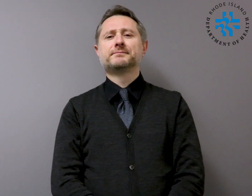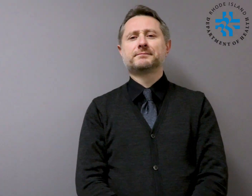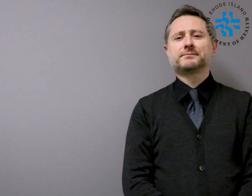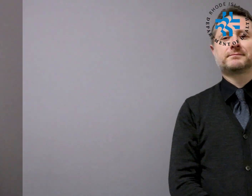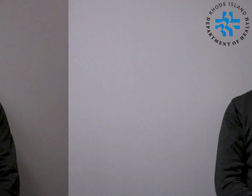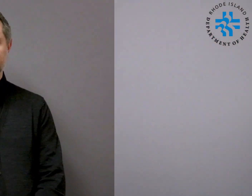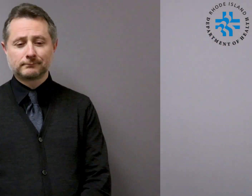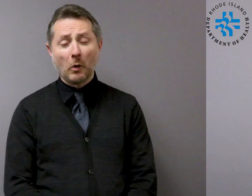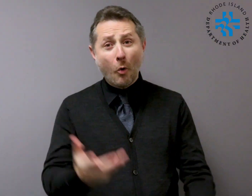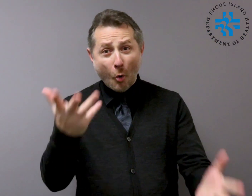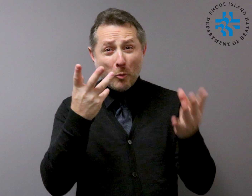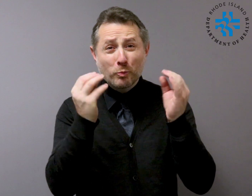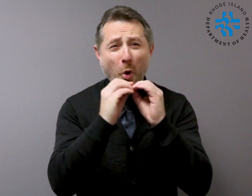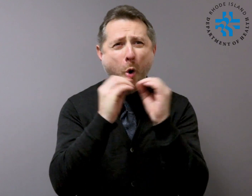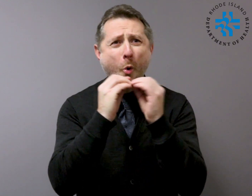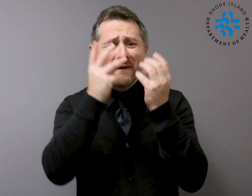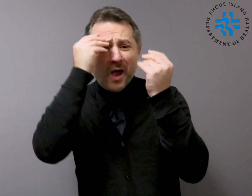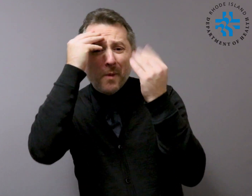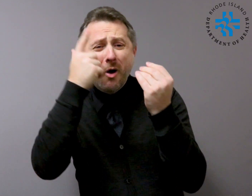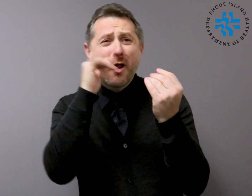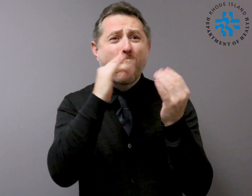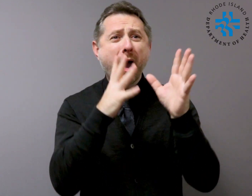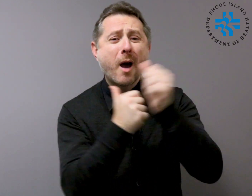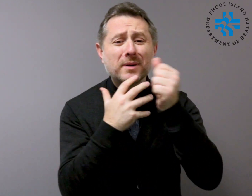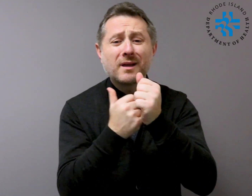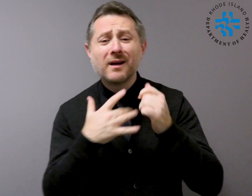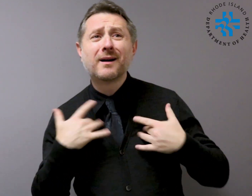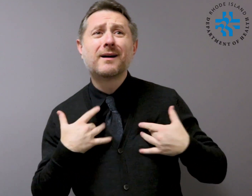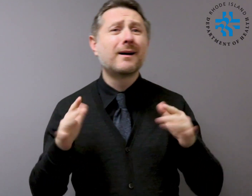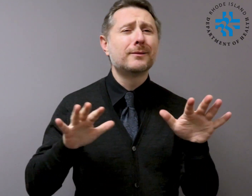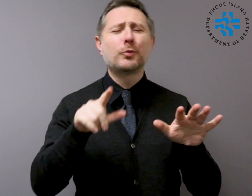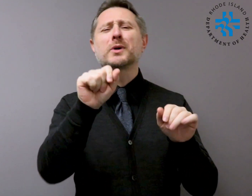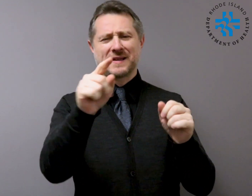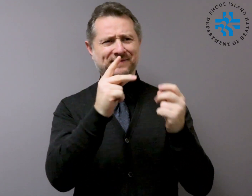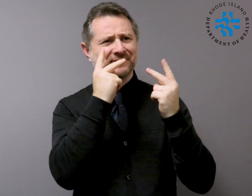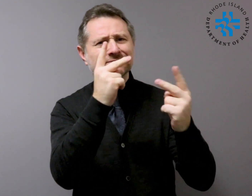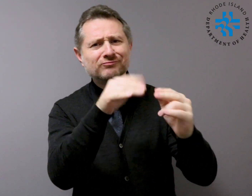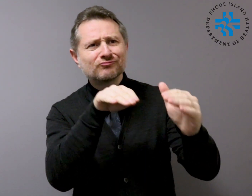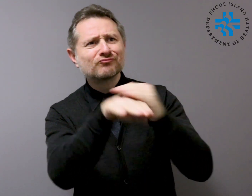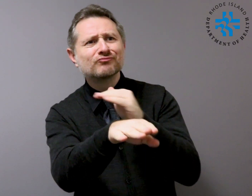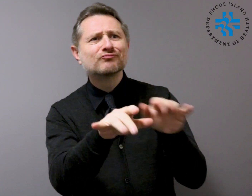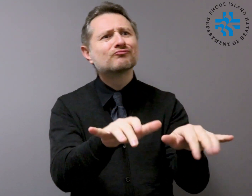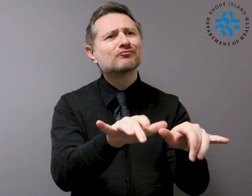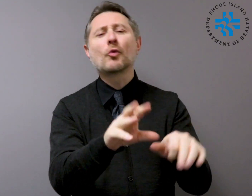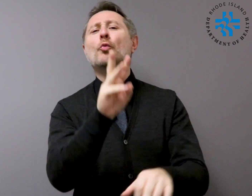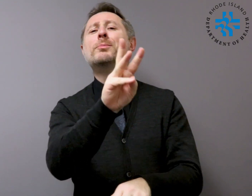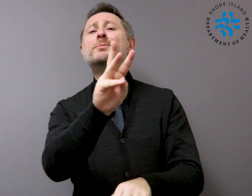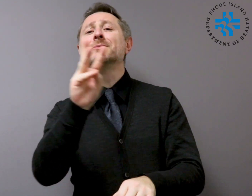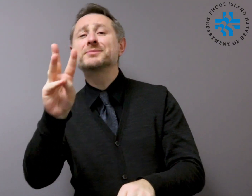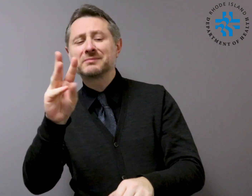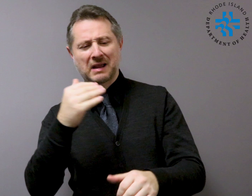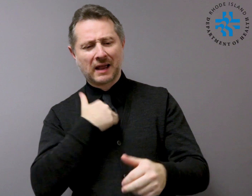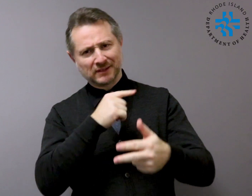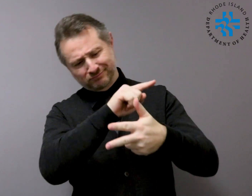For more information and updates, visit these websites. Rhode Island Department of Health, www